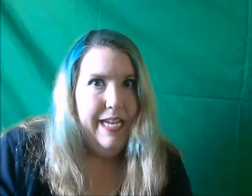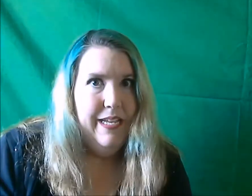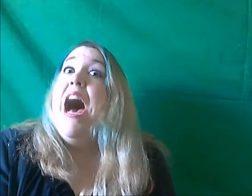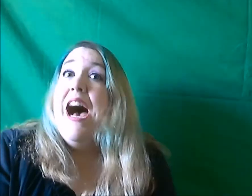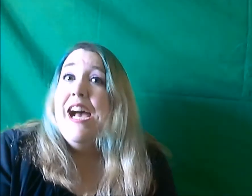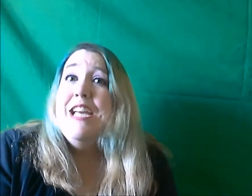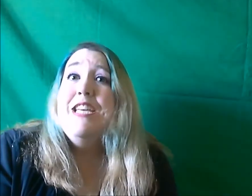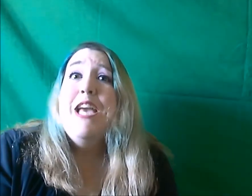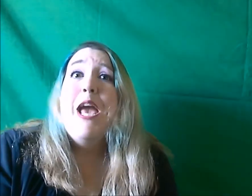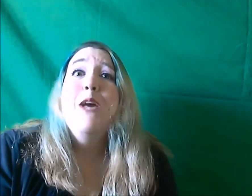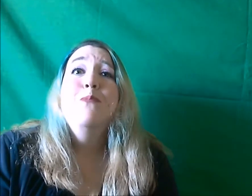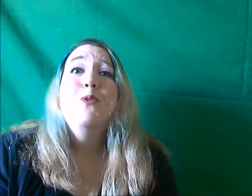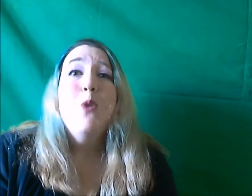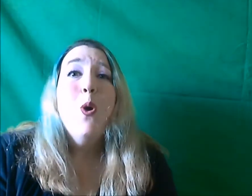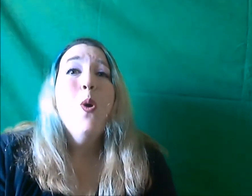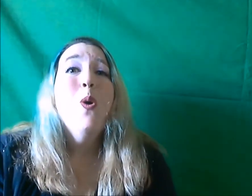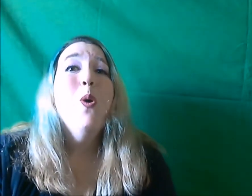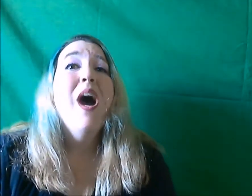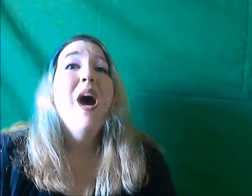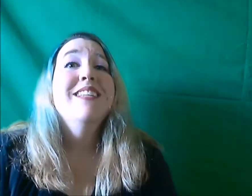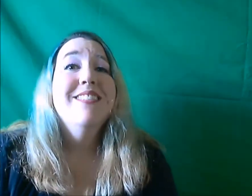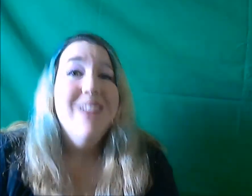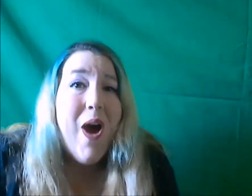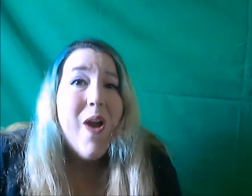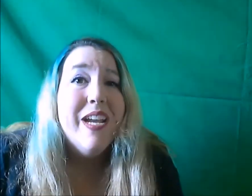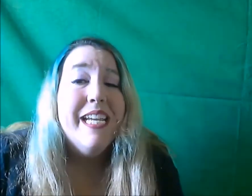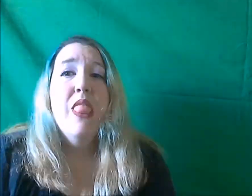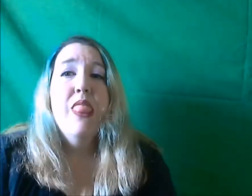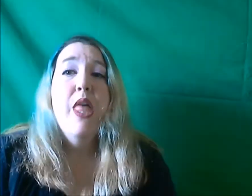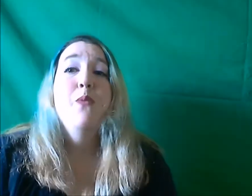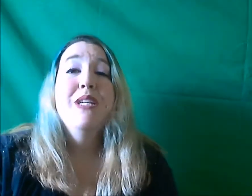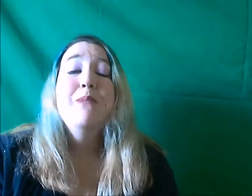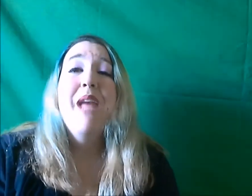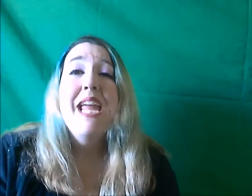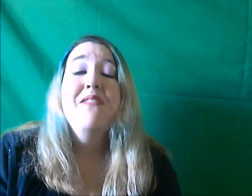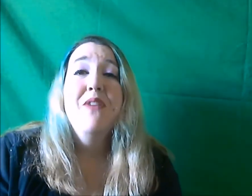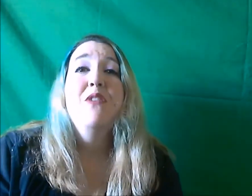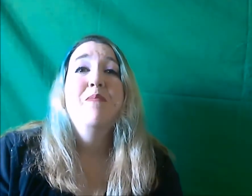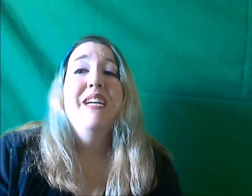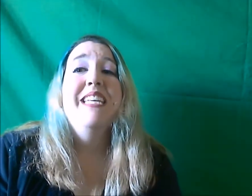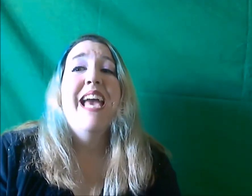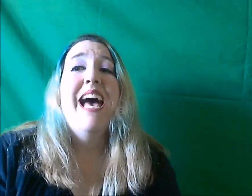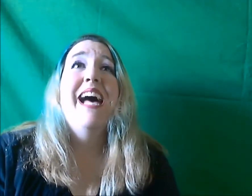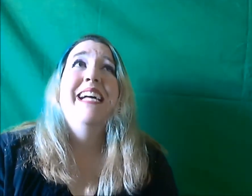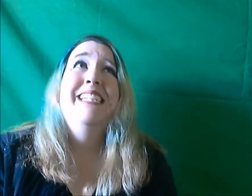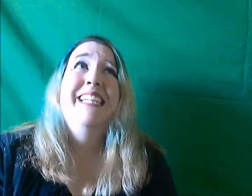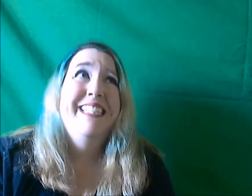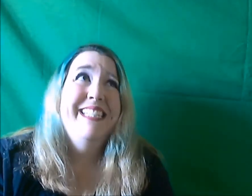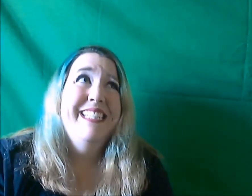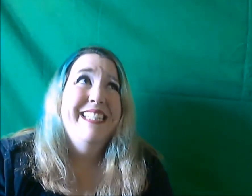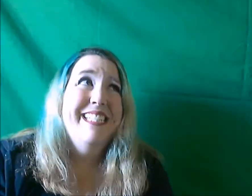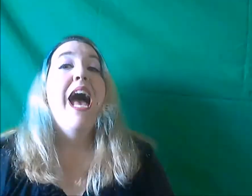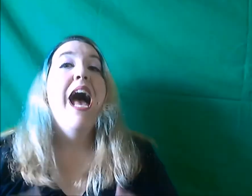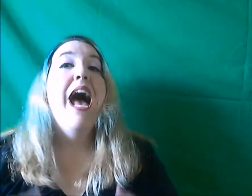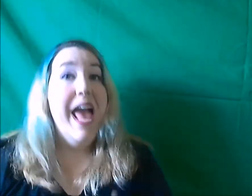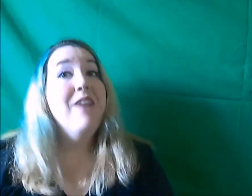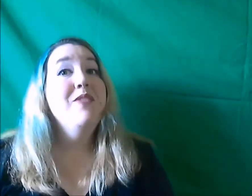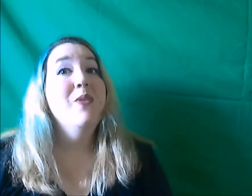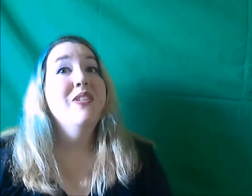I am so sorry there was pain involved but yeah hmm I have noticed that the